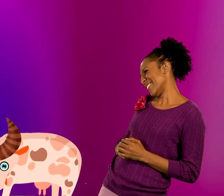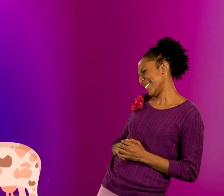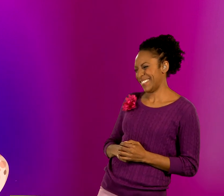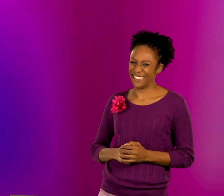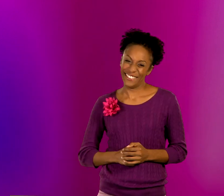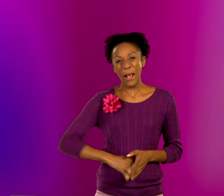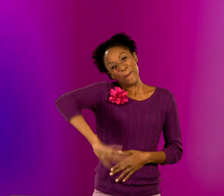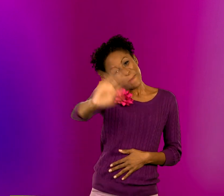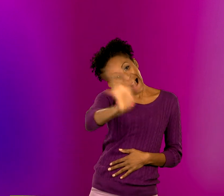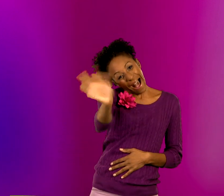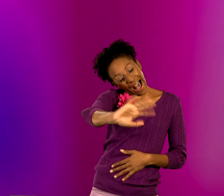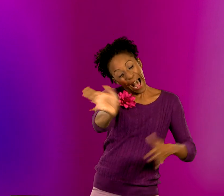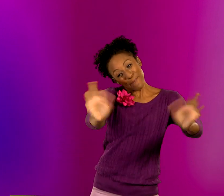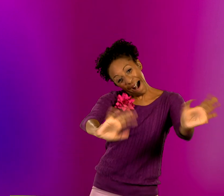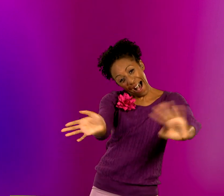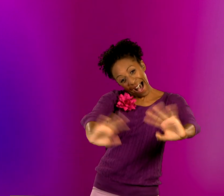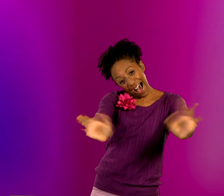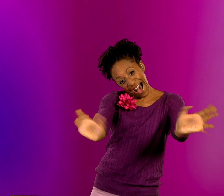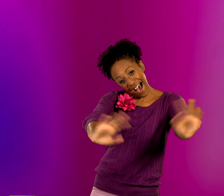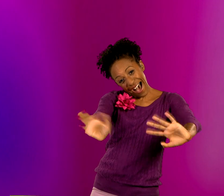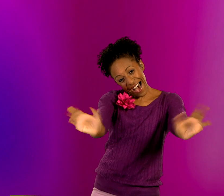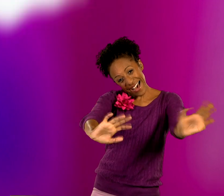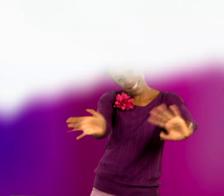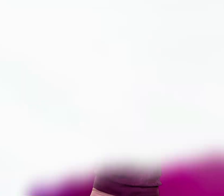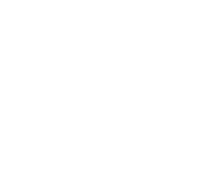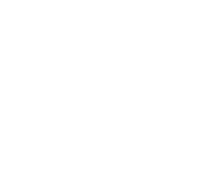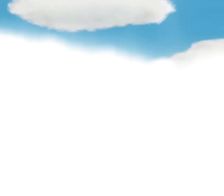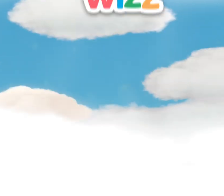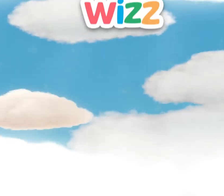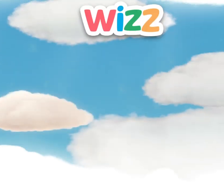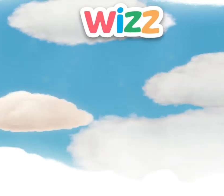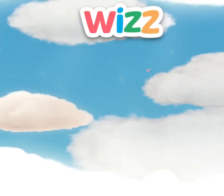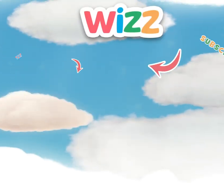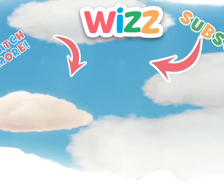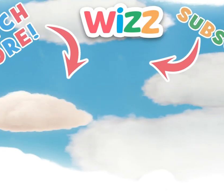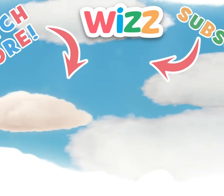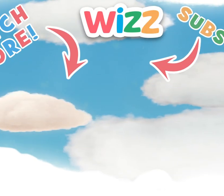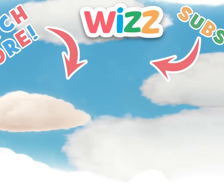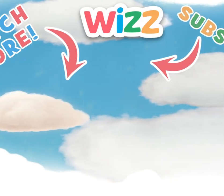Bye bye Magic House Just look at my magic